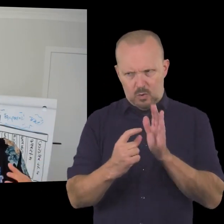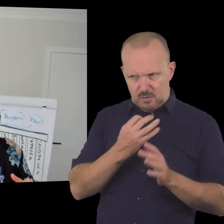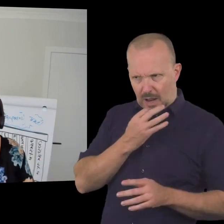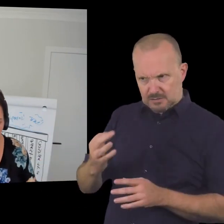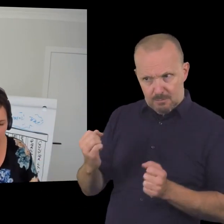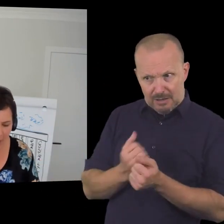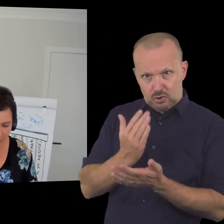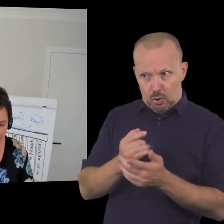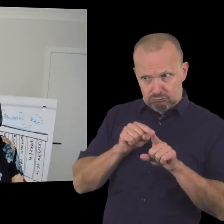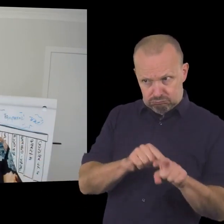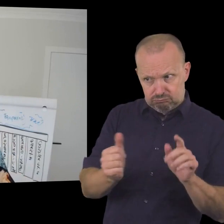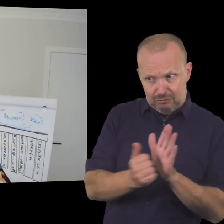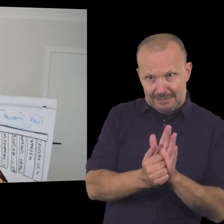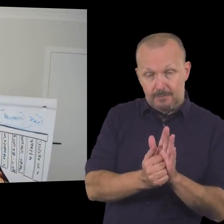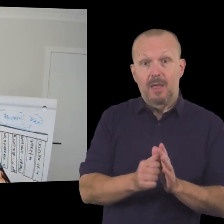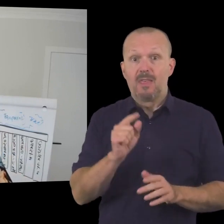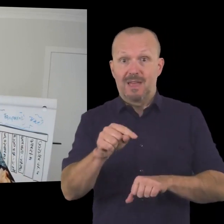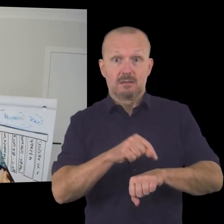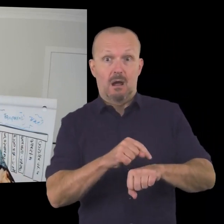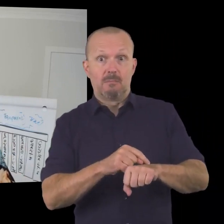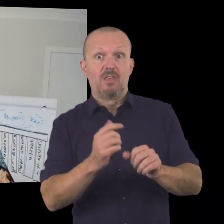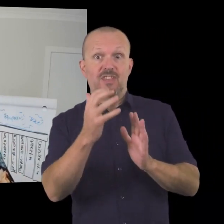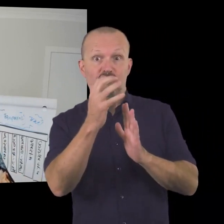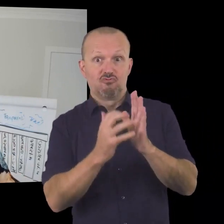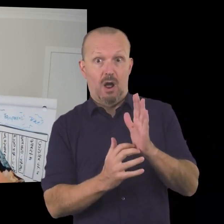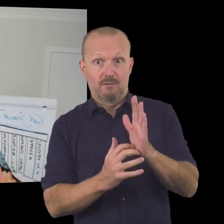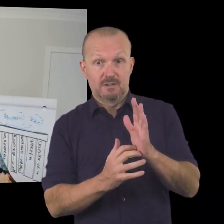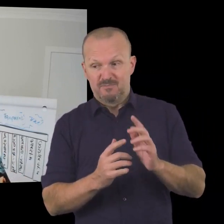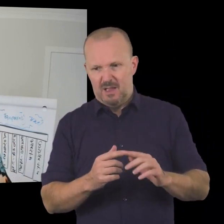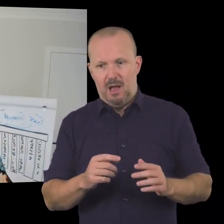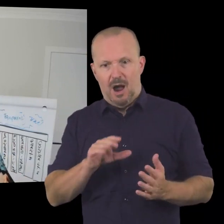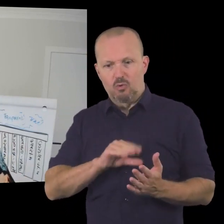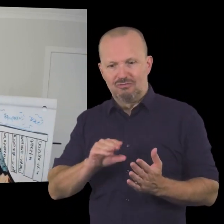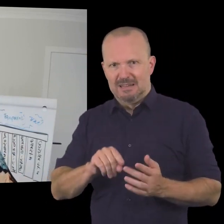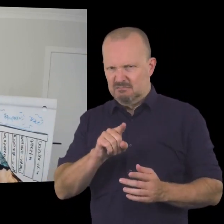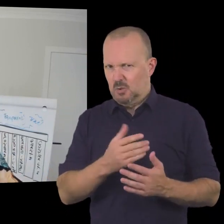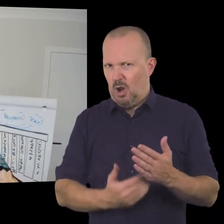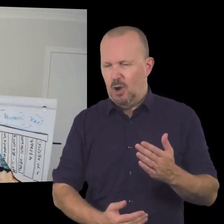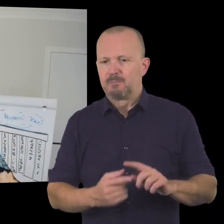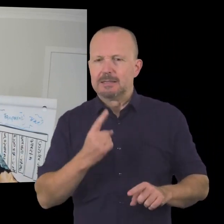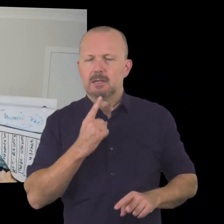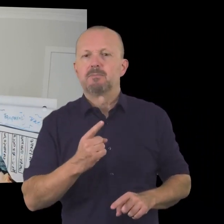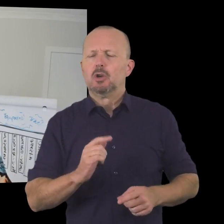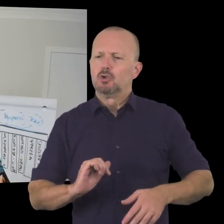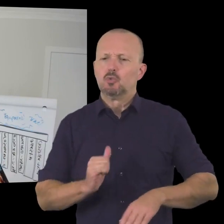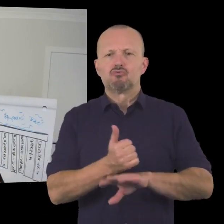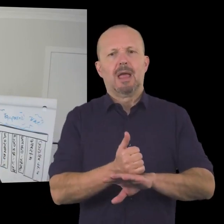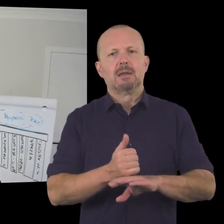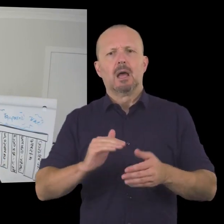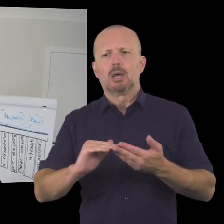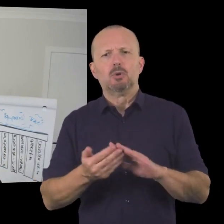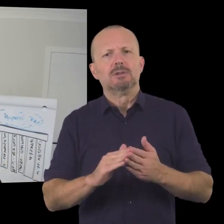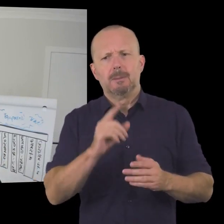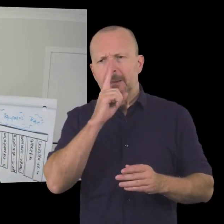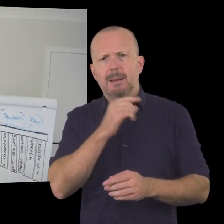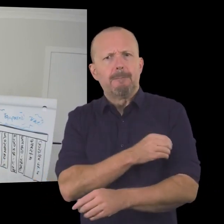session to make sure we're on the right track and at that point the draft of the vision why they existed and i've got to read it here because it's quite long was